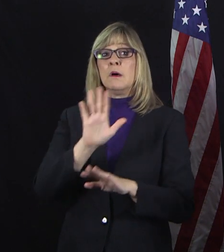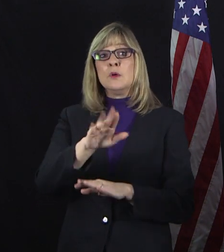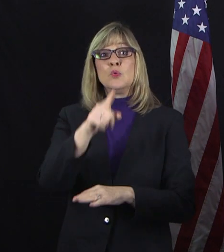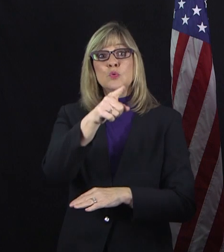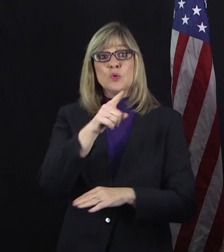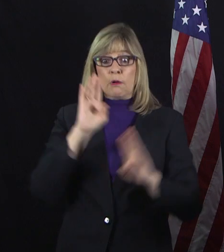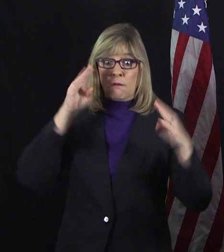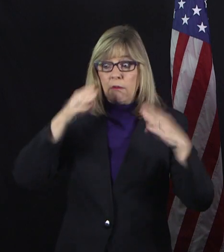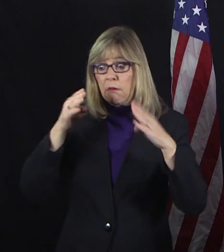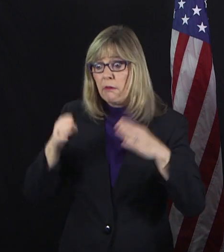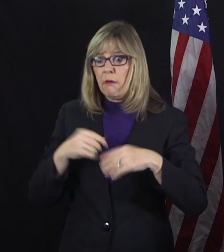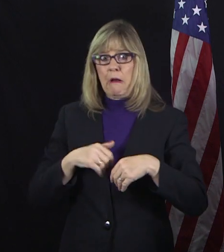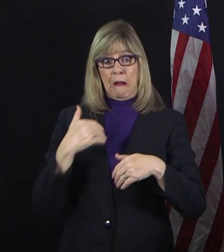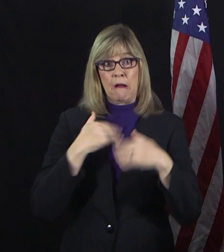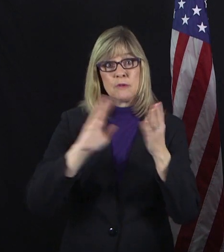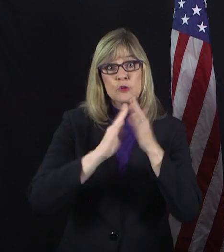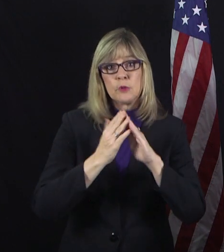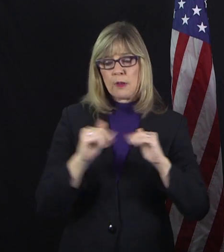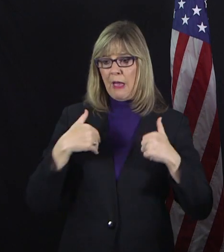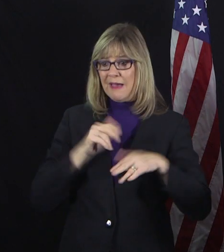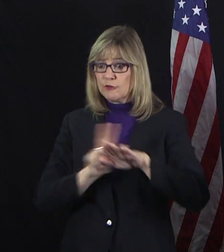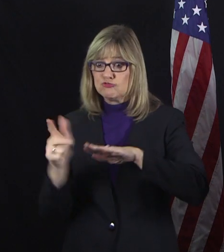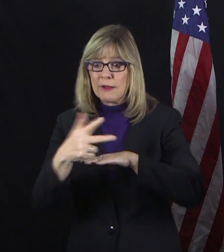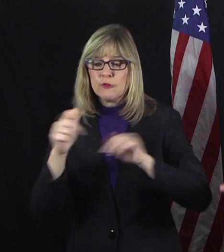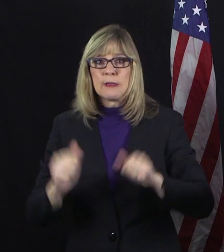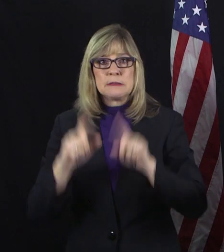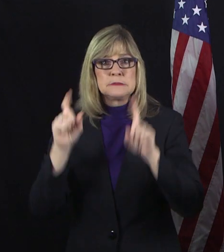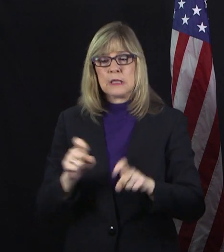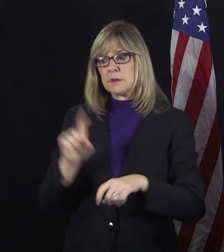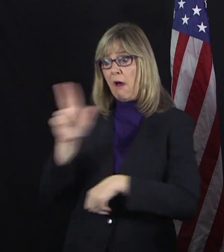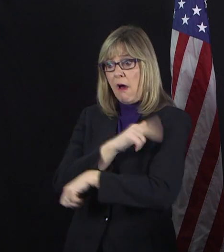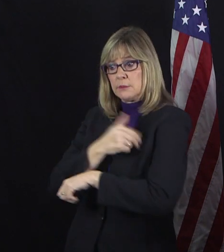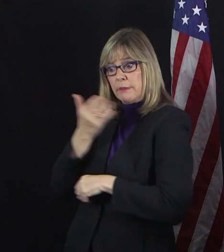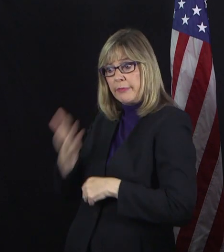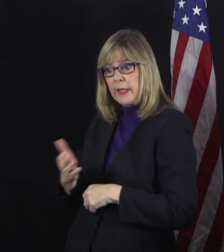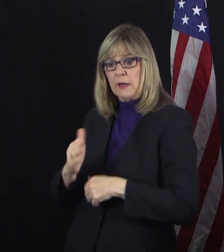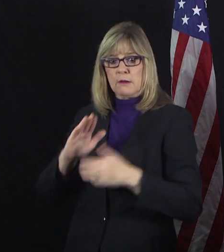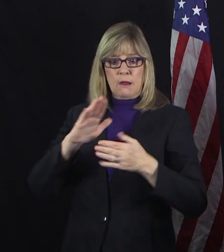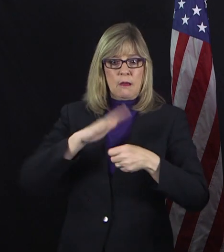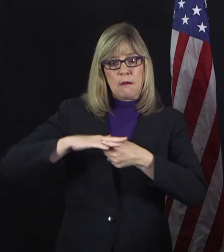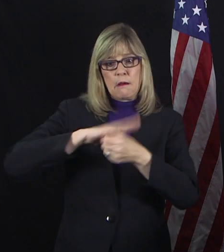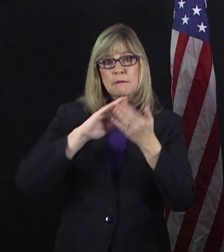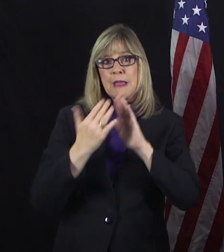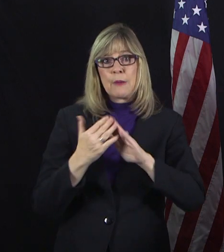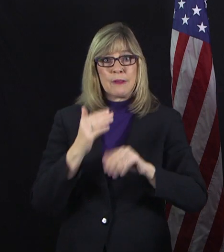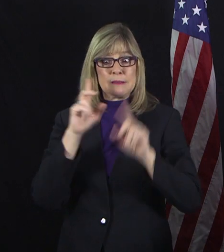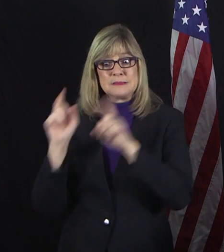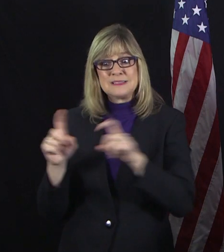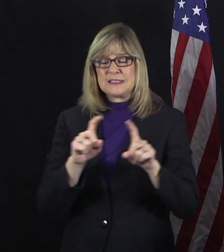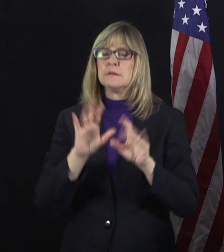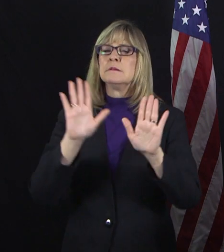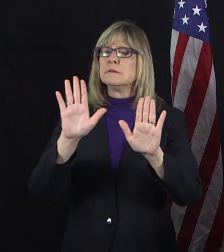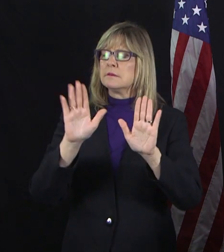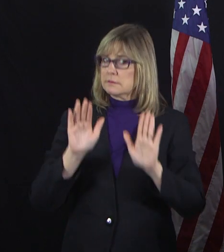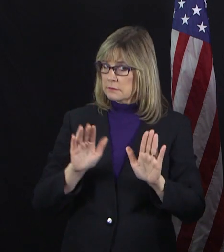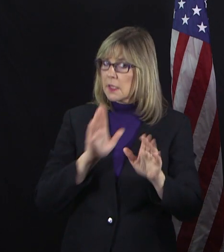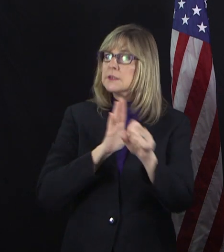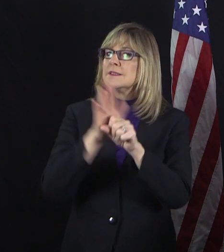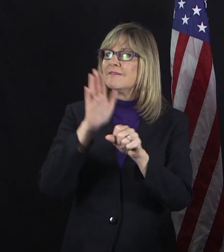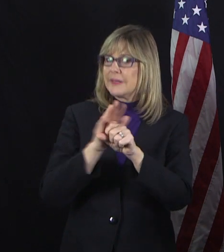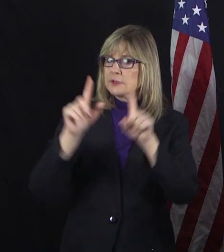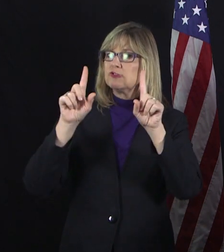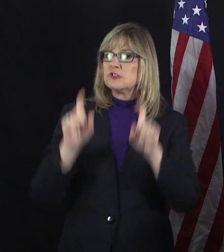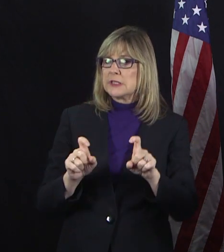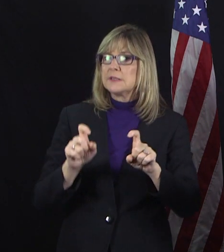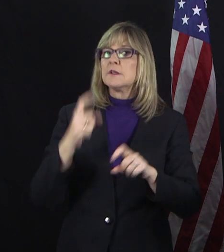testing, drive-through testing, testing at the hospitals, testing at the county. There is sufficient testing for those that are